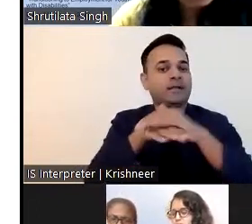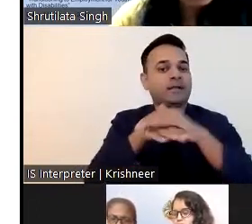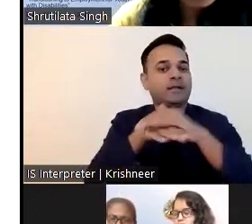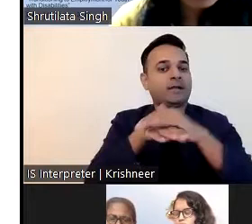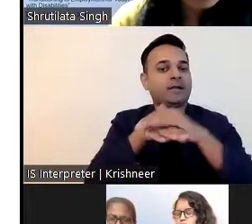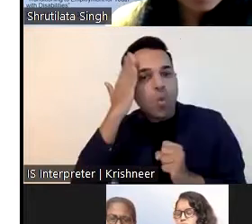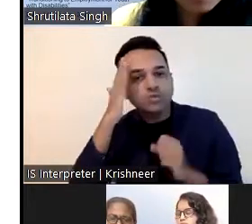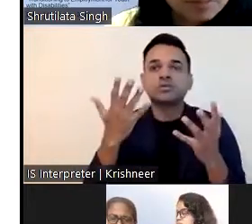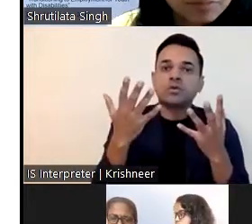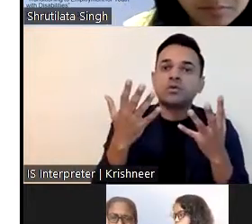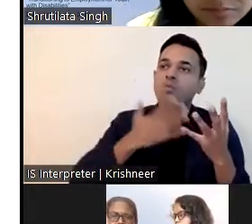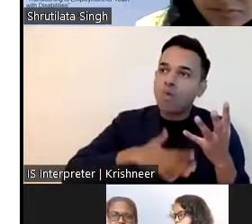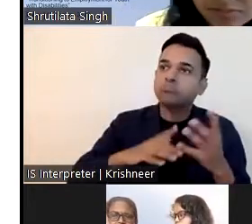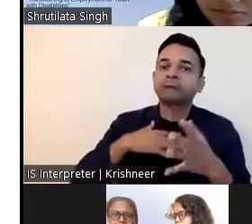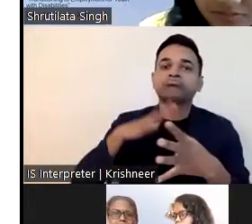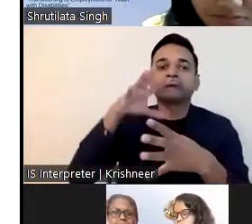Ashap.